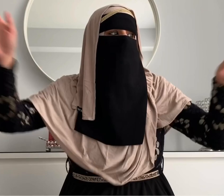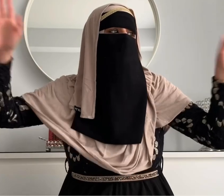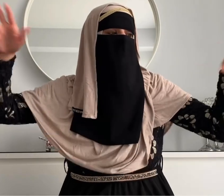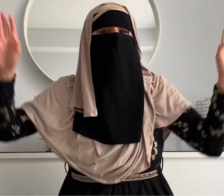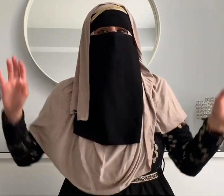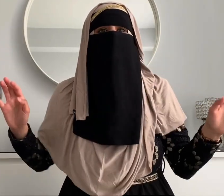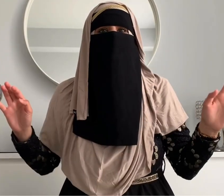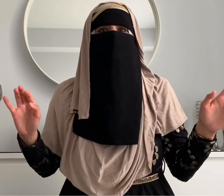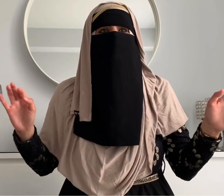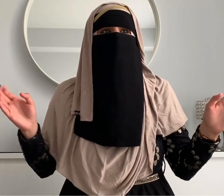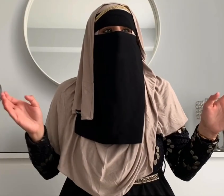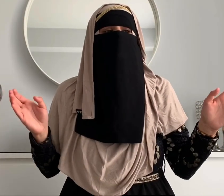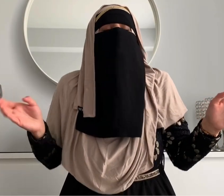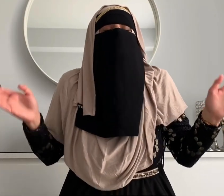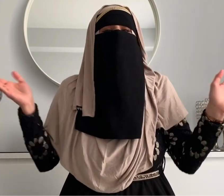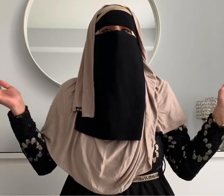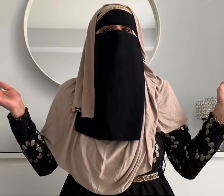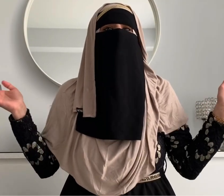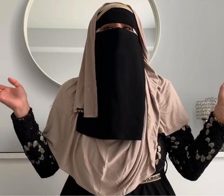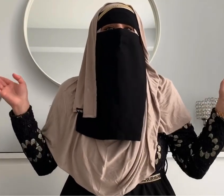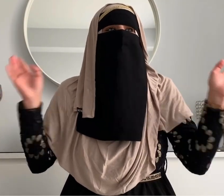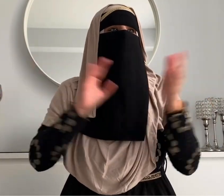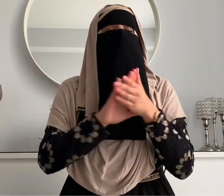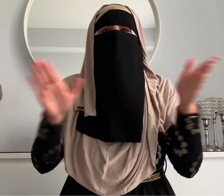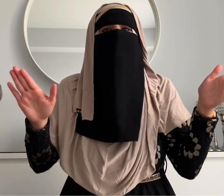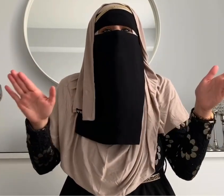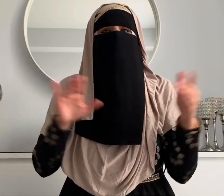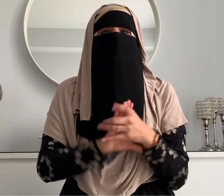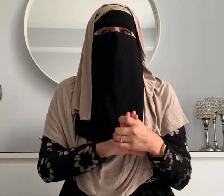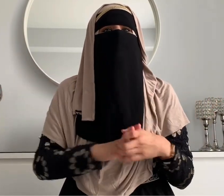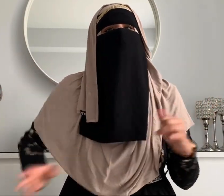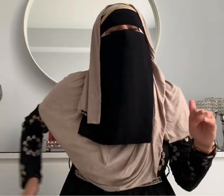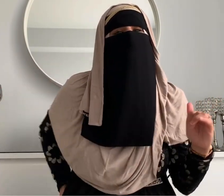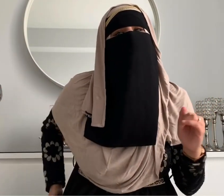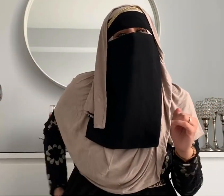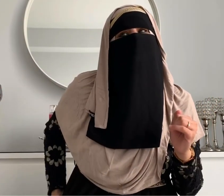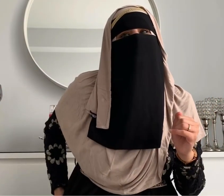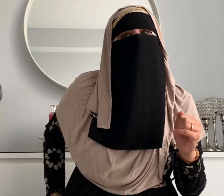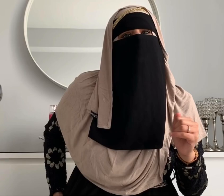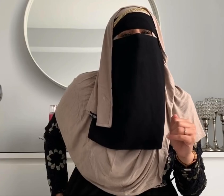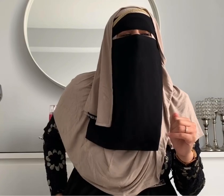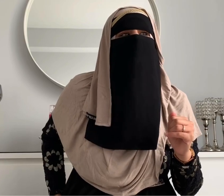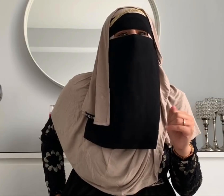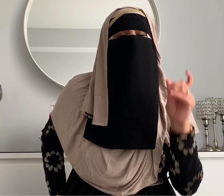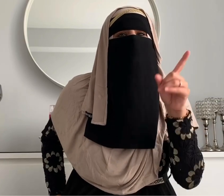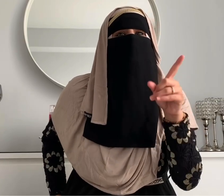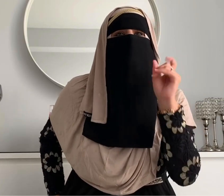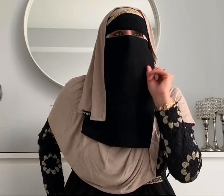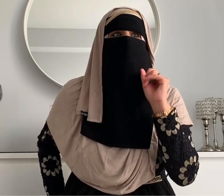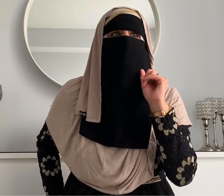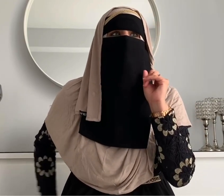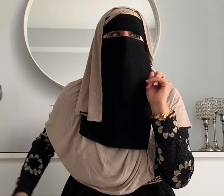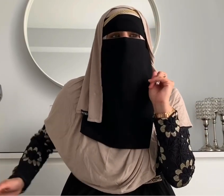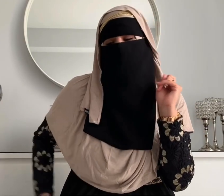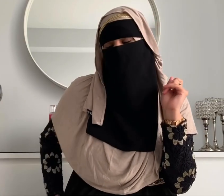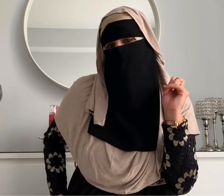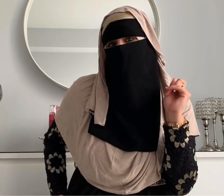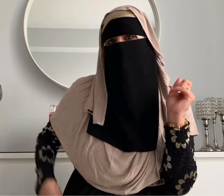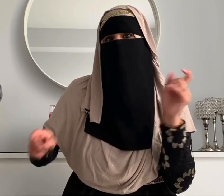disappear and i'm like what just happened and her diaper was fine she just started doing this sign because she knows that anytime she does this mama